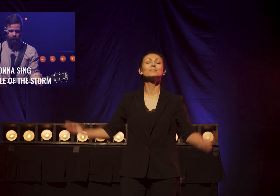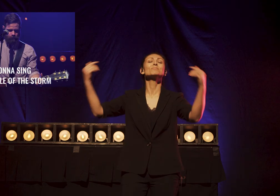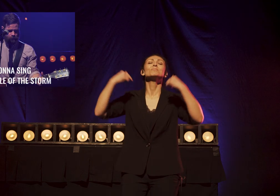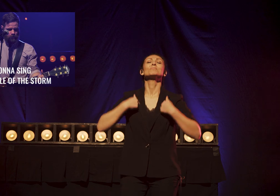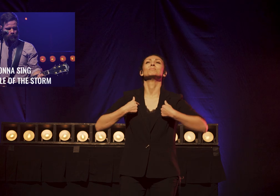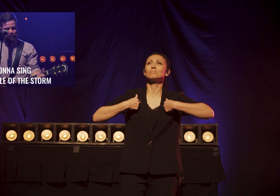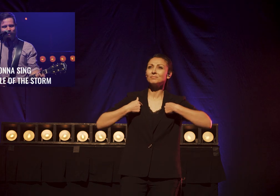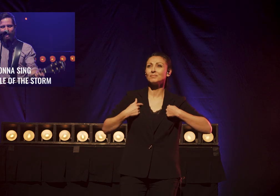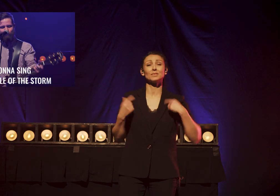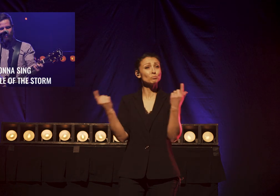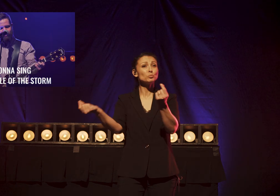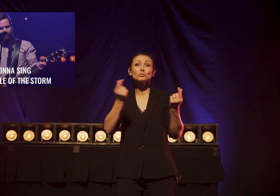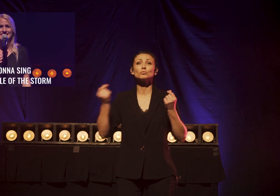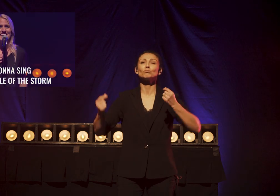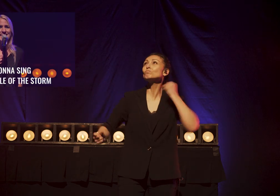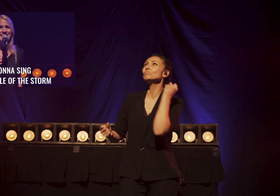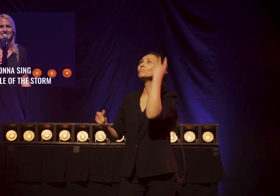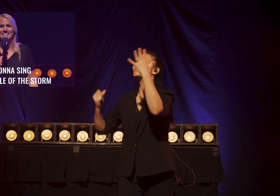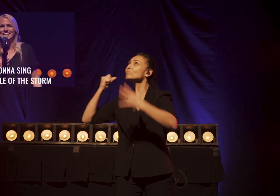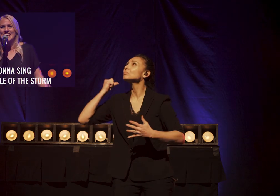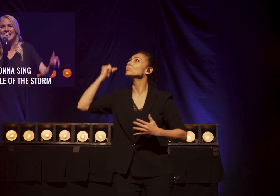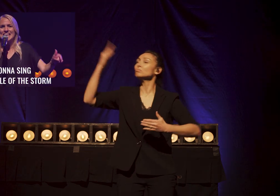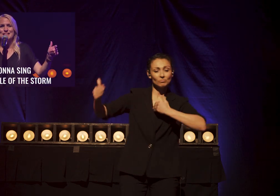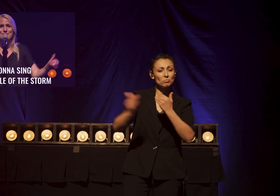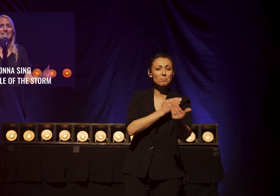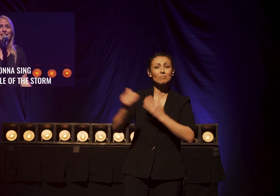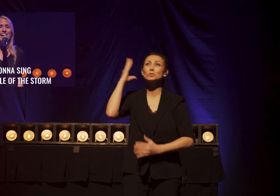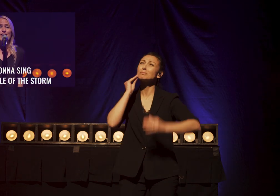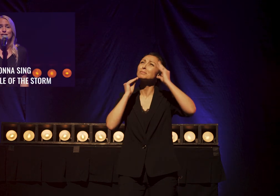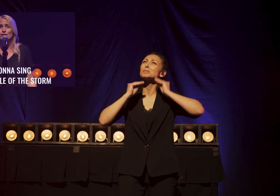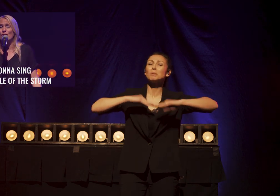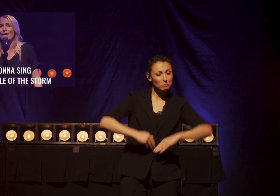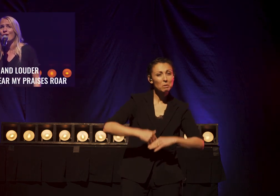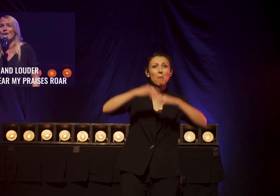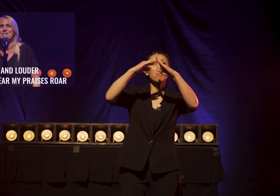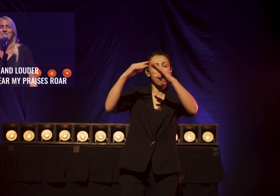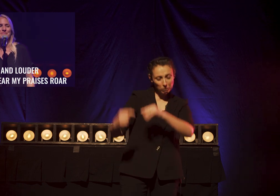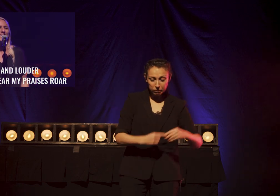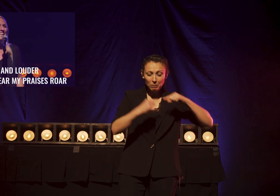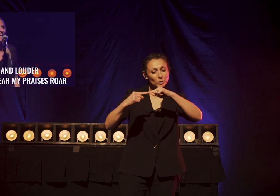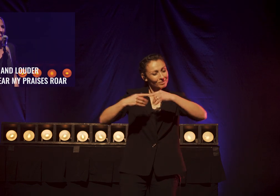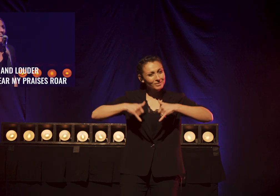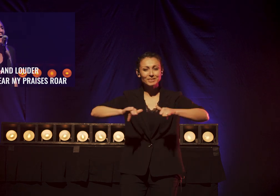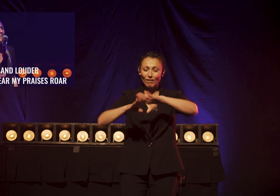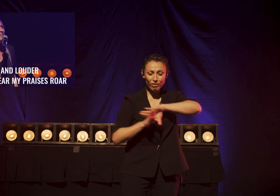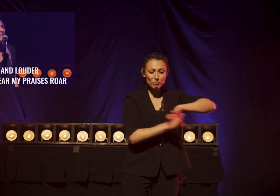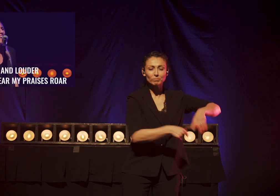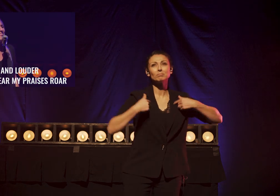Because I'm going to sing in the middle of the storm. Louder and